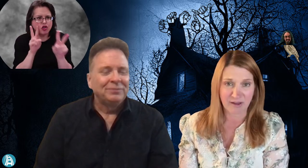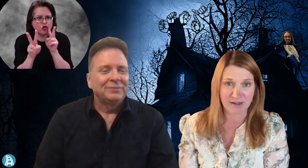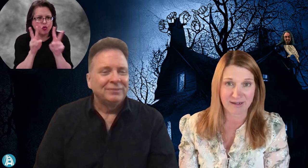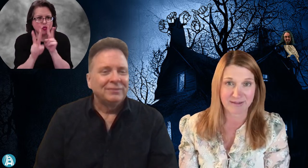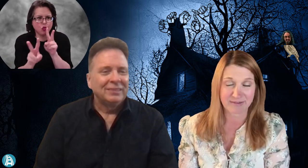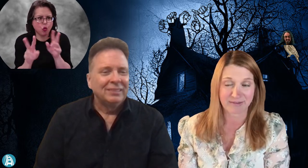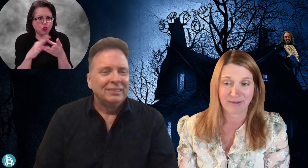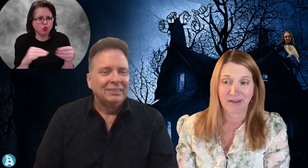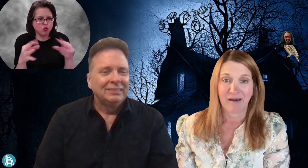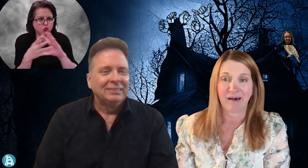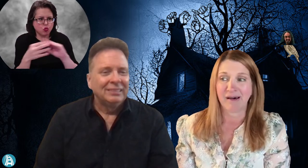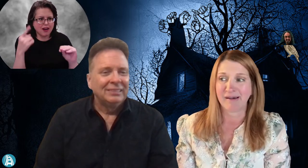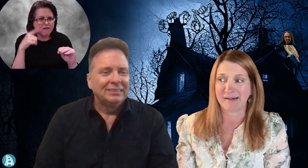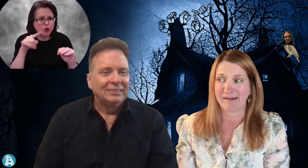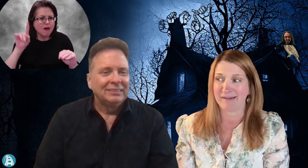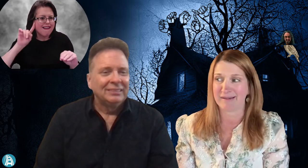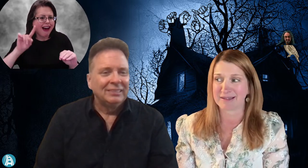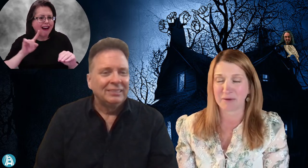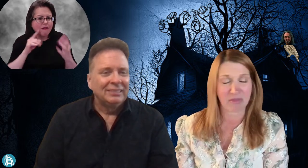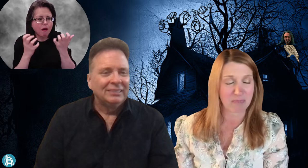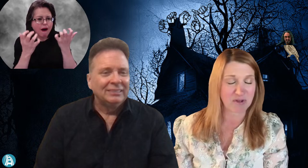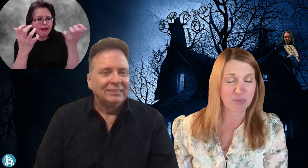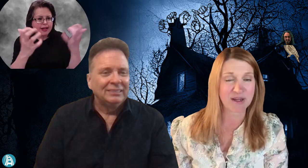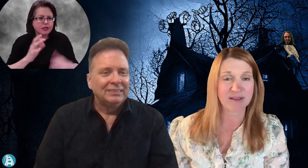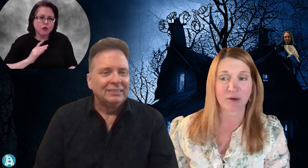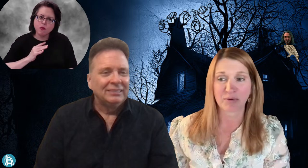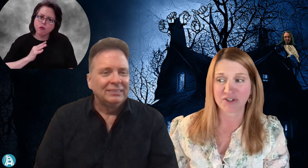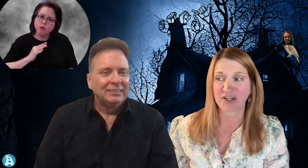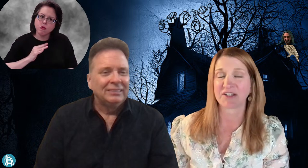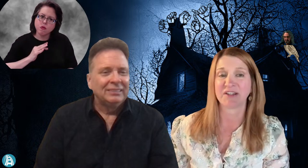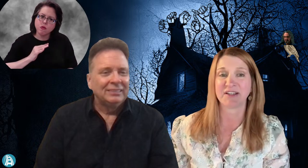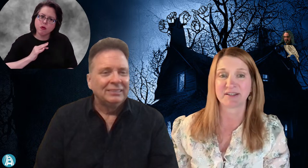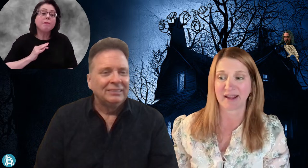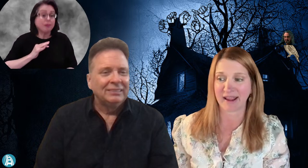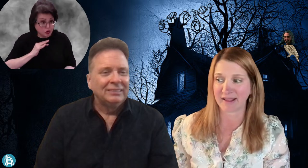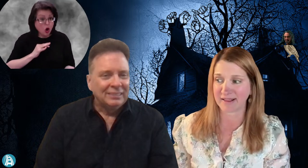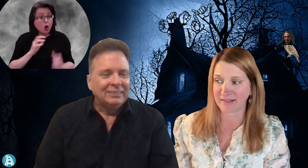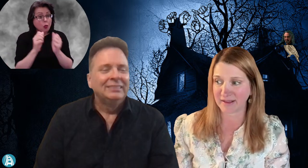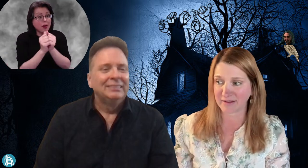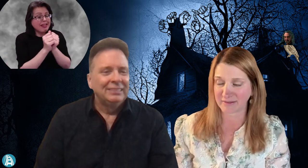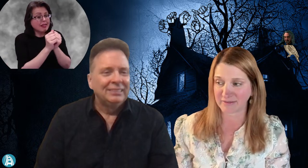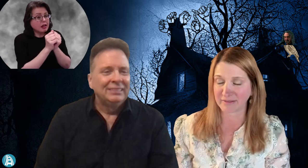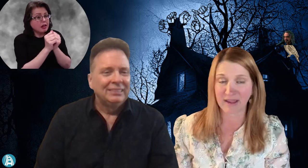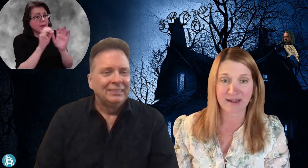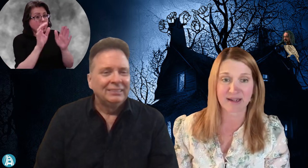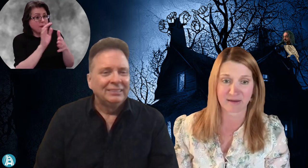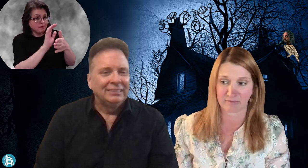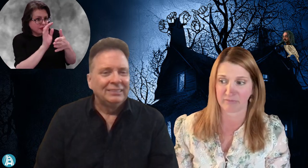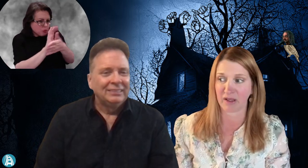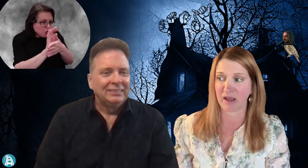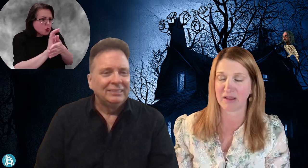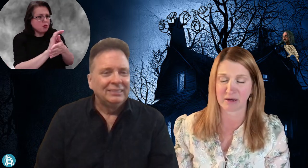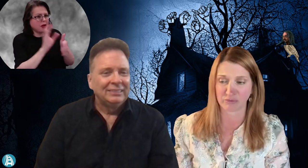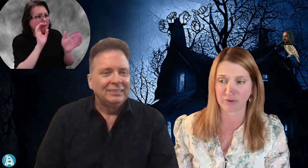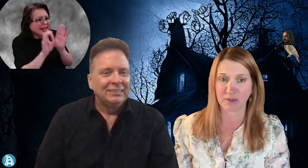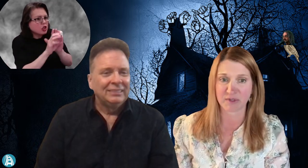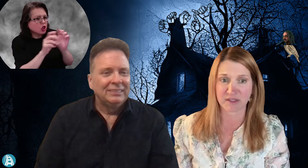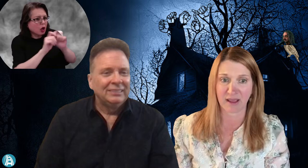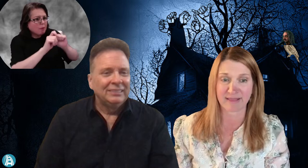audience. So between our projectionist and the lighting, it really was a lot.